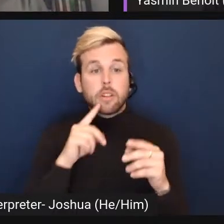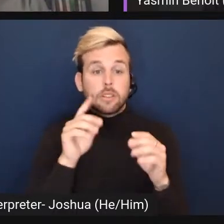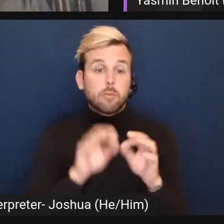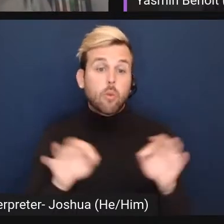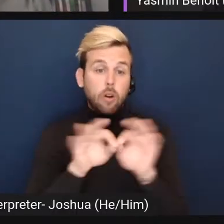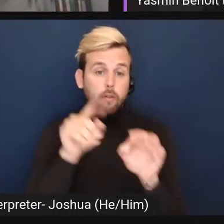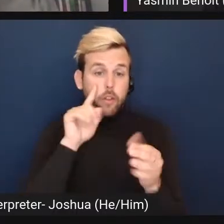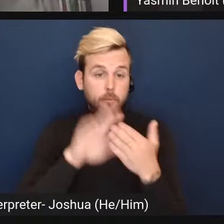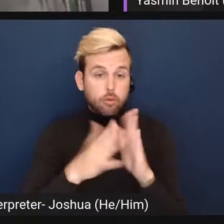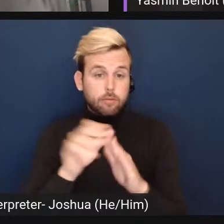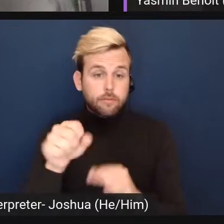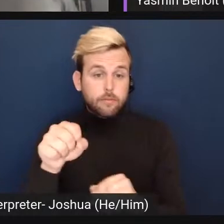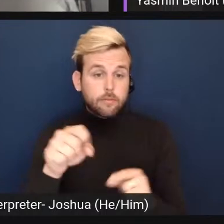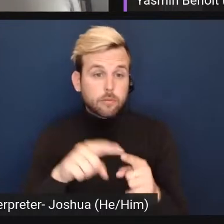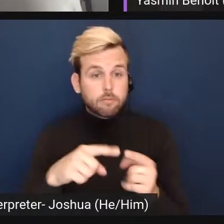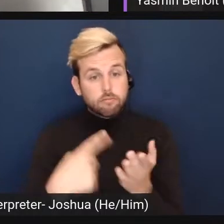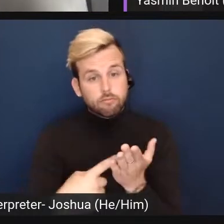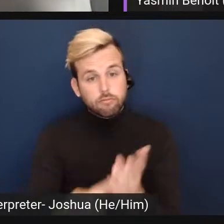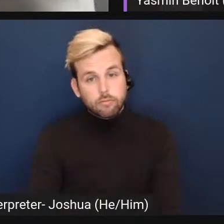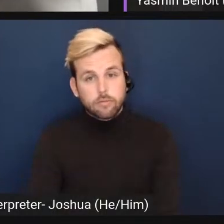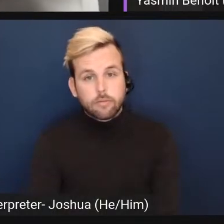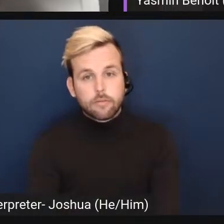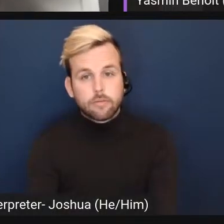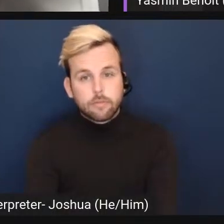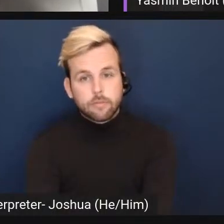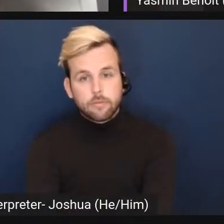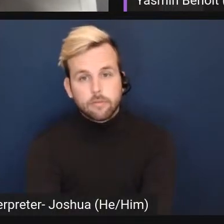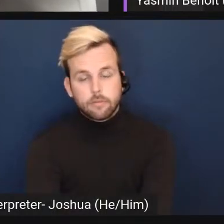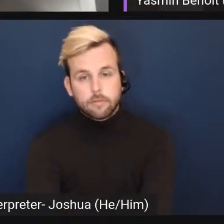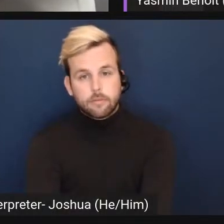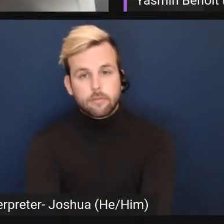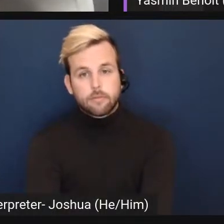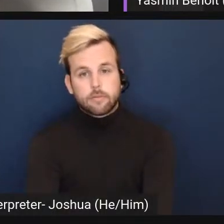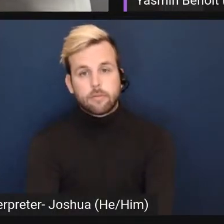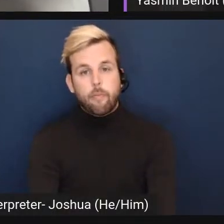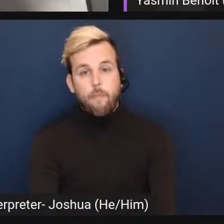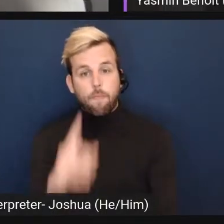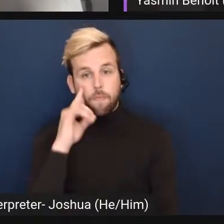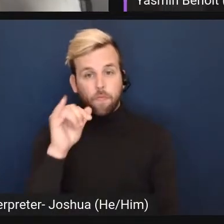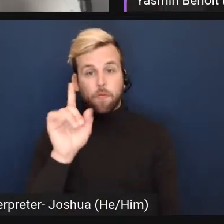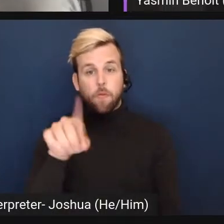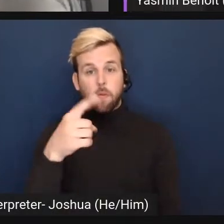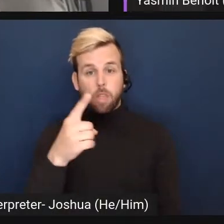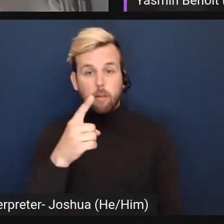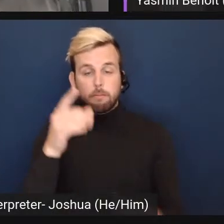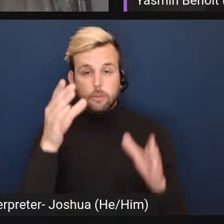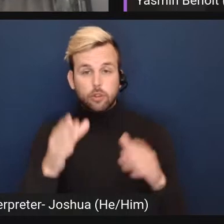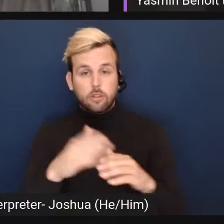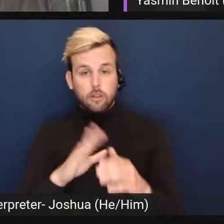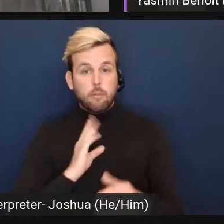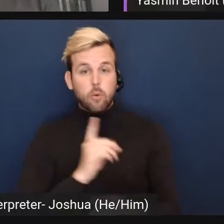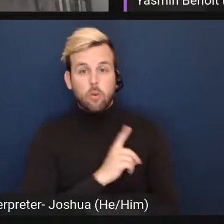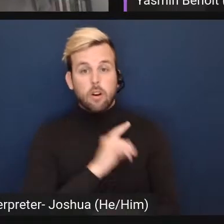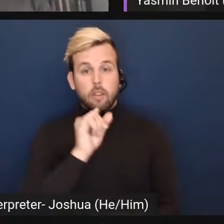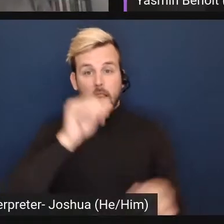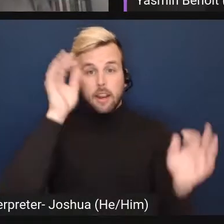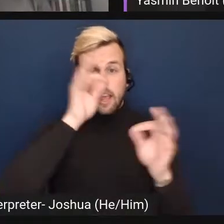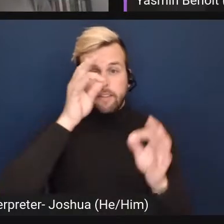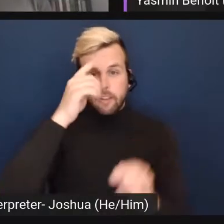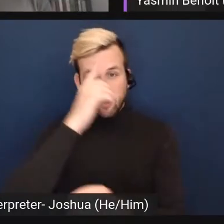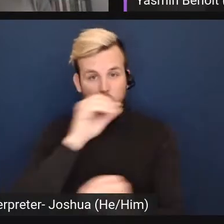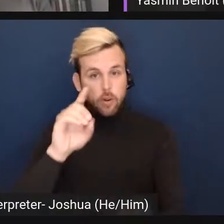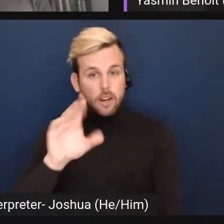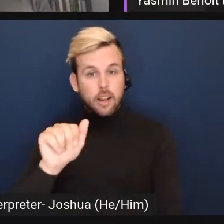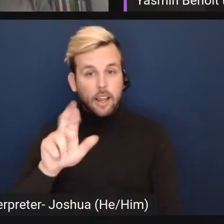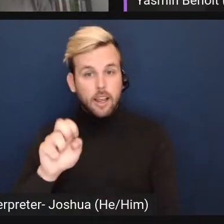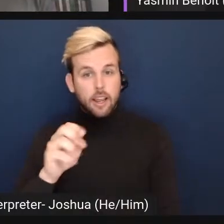for our community to be sitting in. I think, funnily enough, I think I was probably the only person on the board that naively thought that no one would care